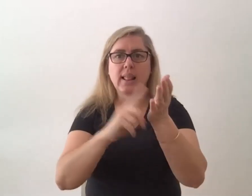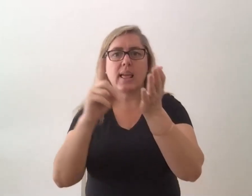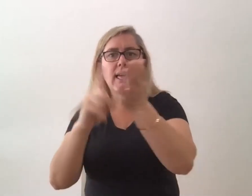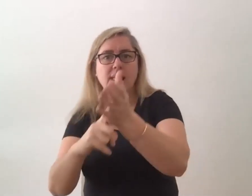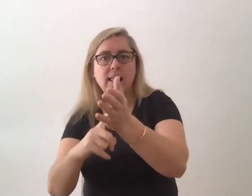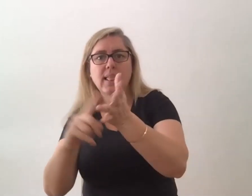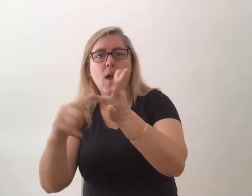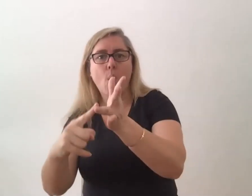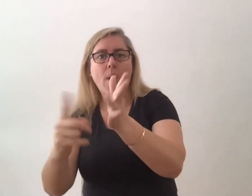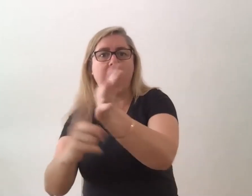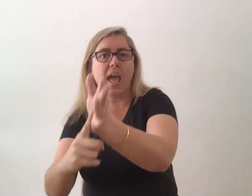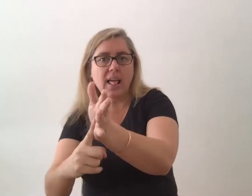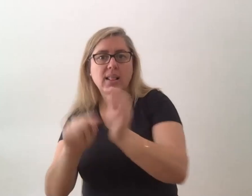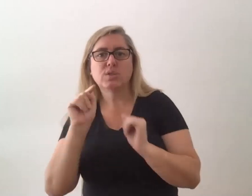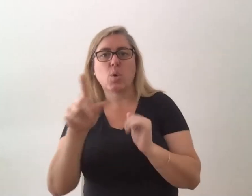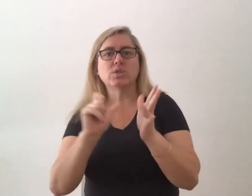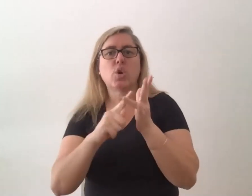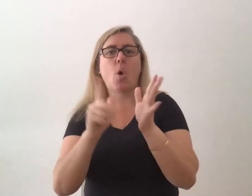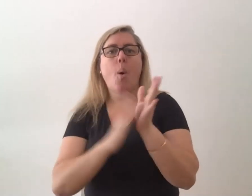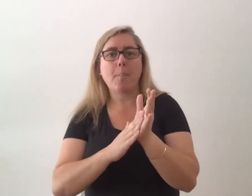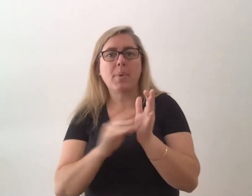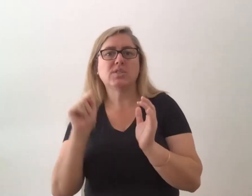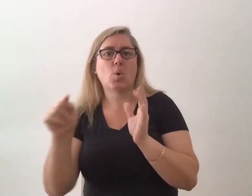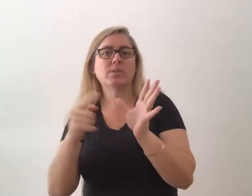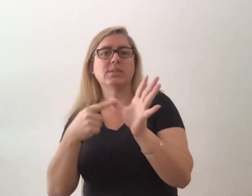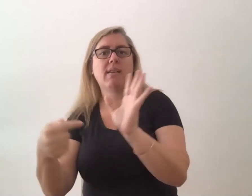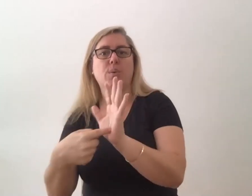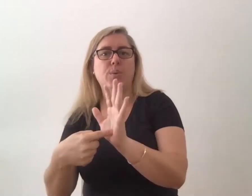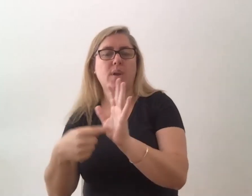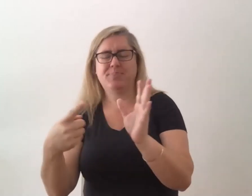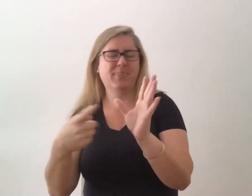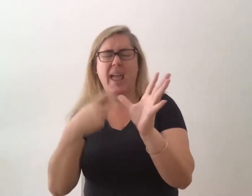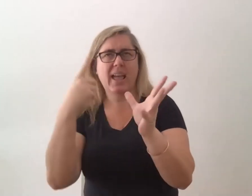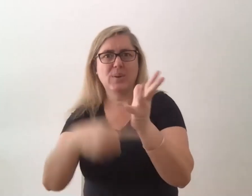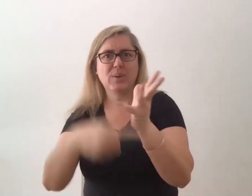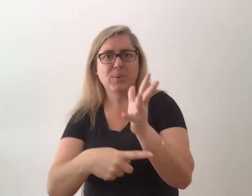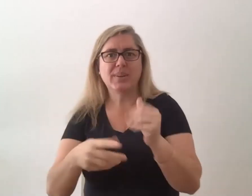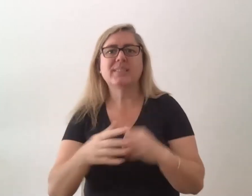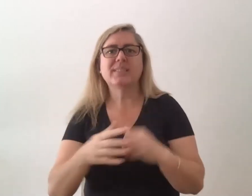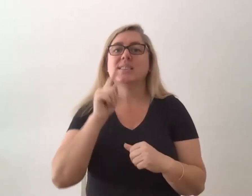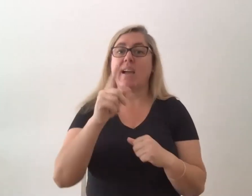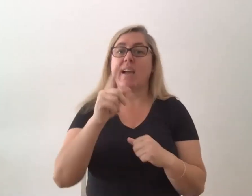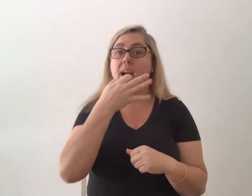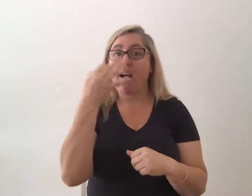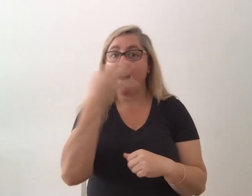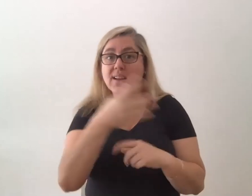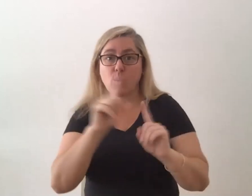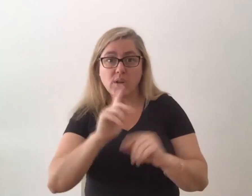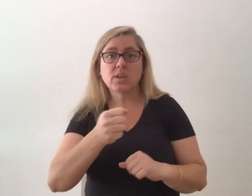.com.au. We ask that you keep your microphones muted.